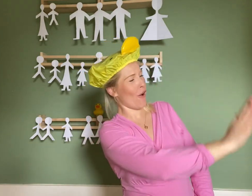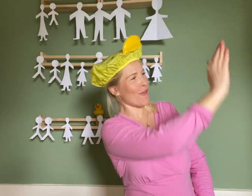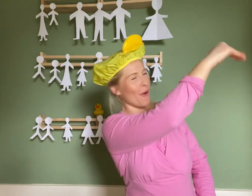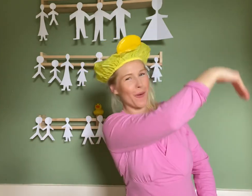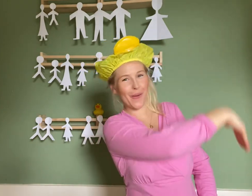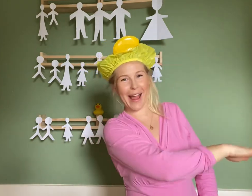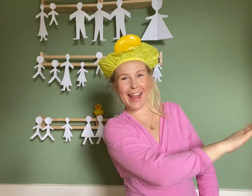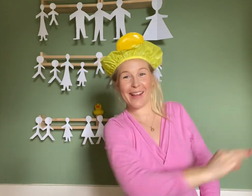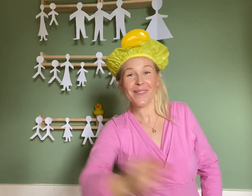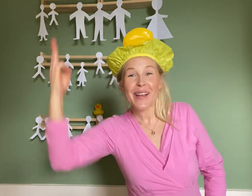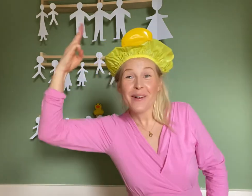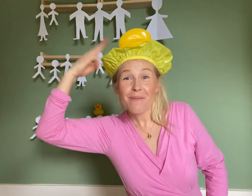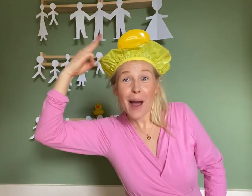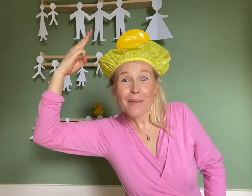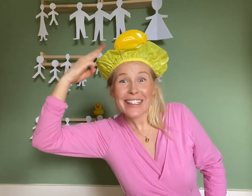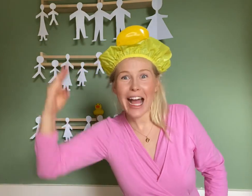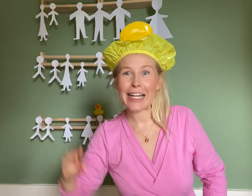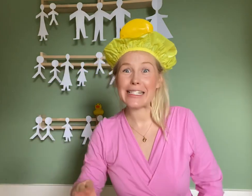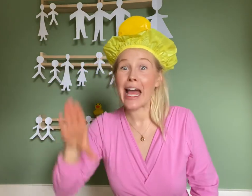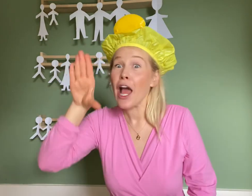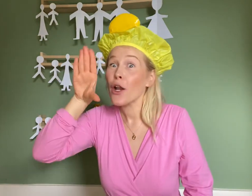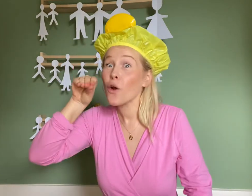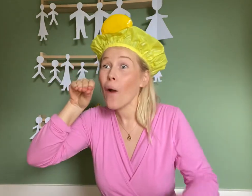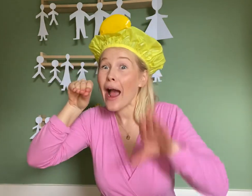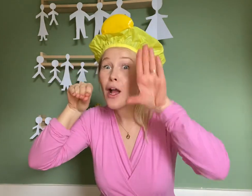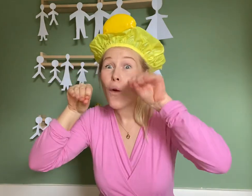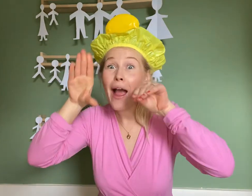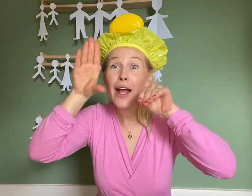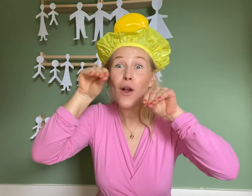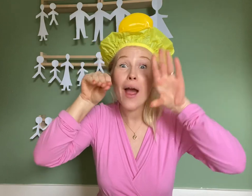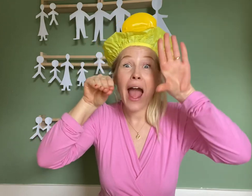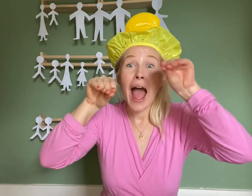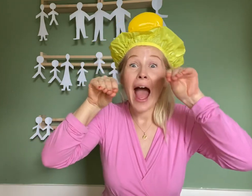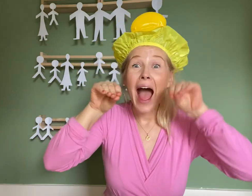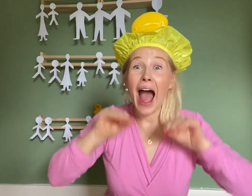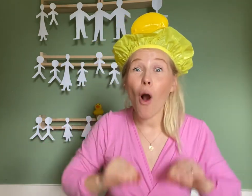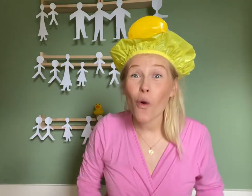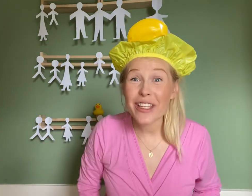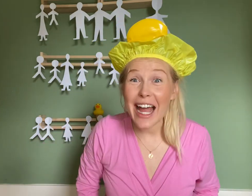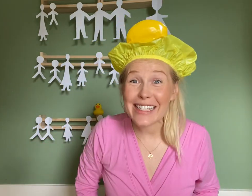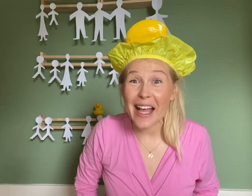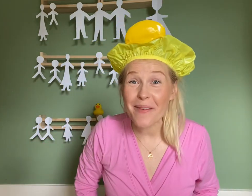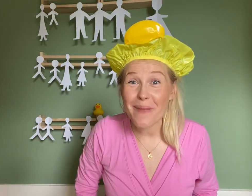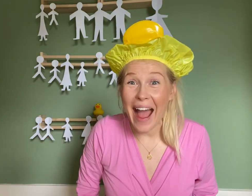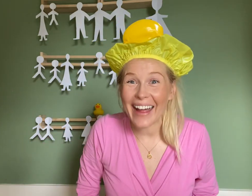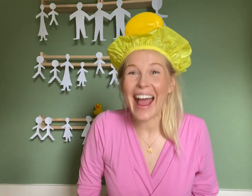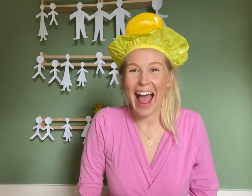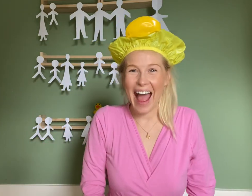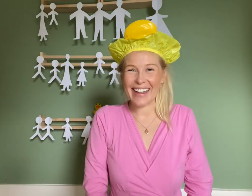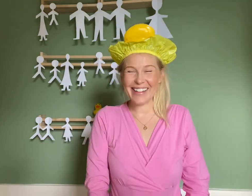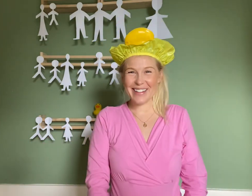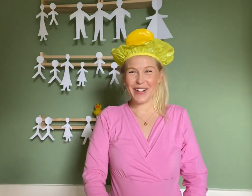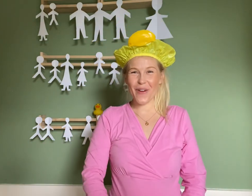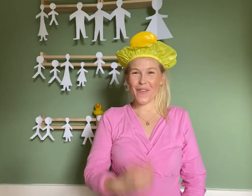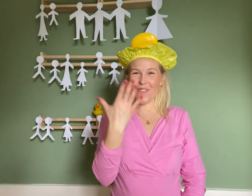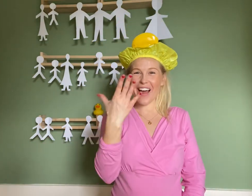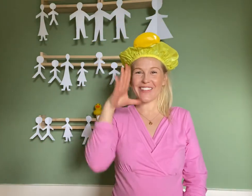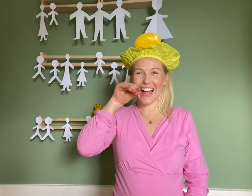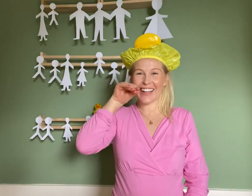away. Mummy duck said quack, quack, quack, quack. Oh, the ducks came back. And all five ducks